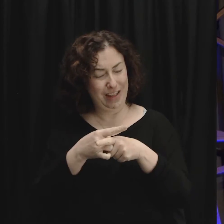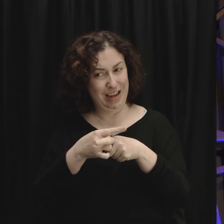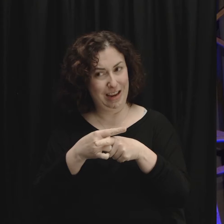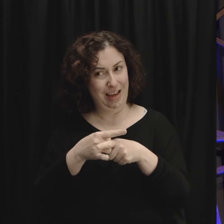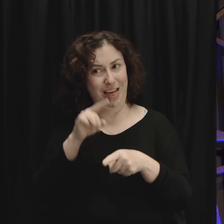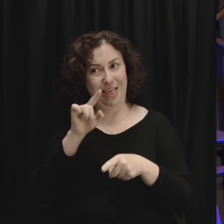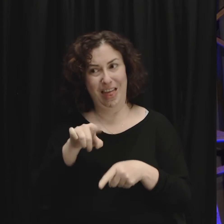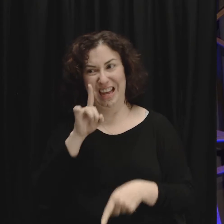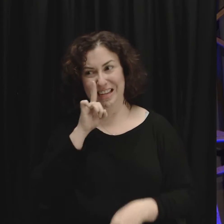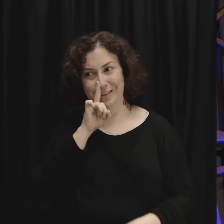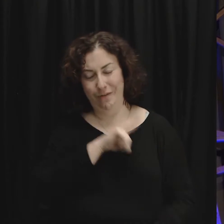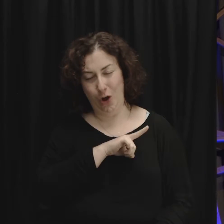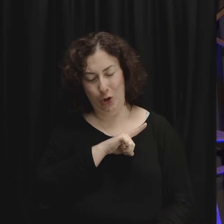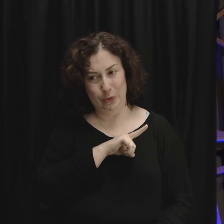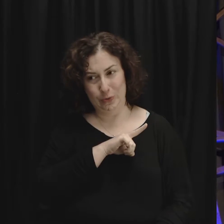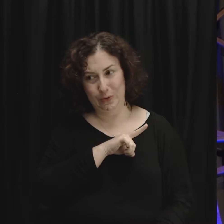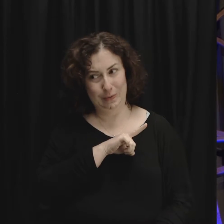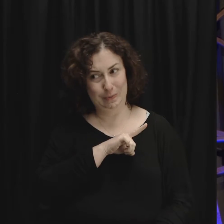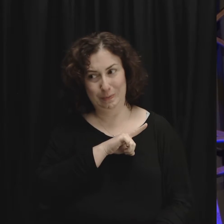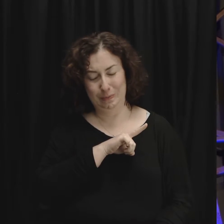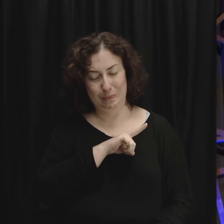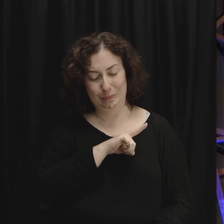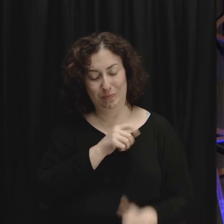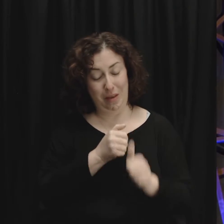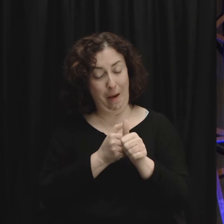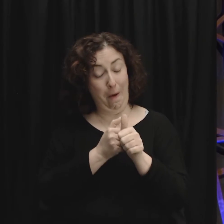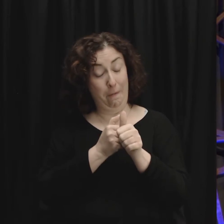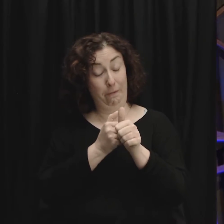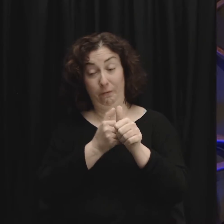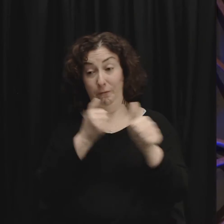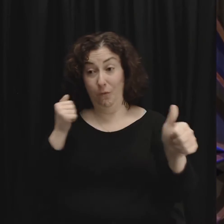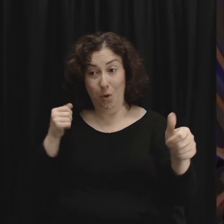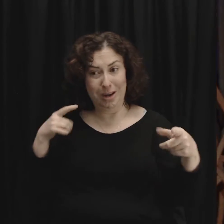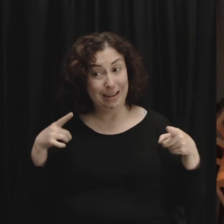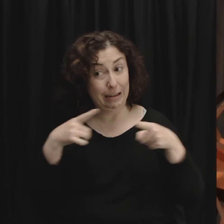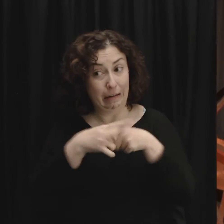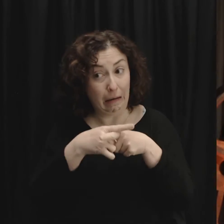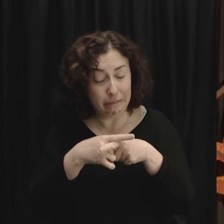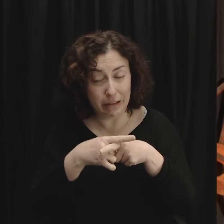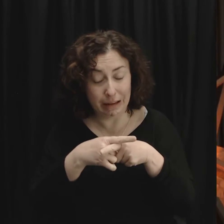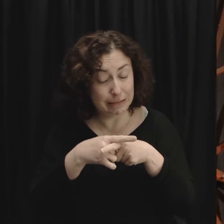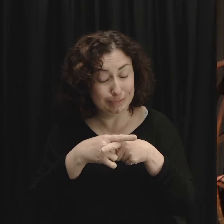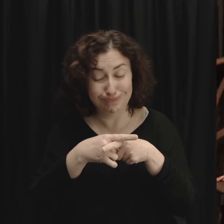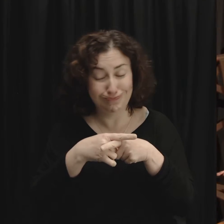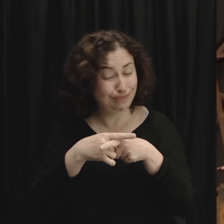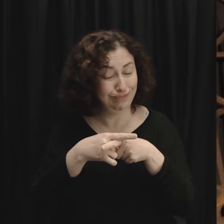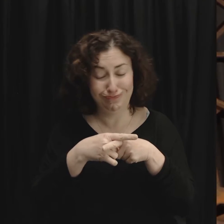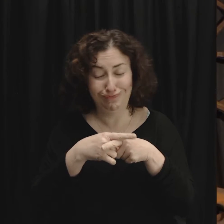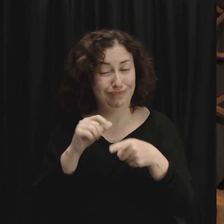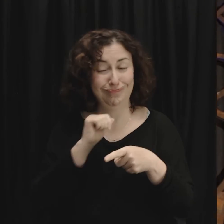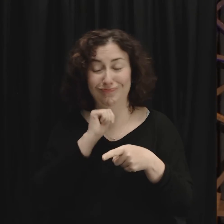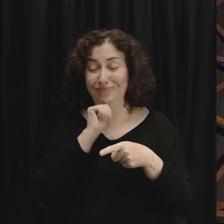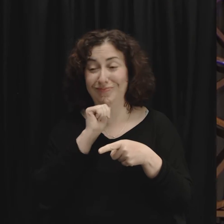peacemaking running away from conflict avoiding conflict is not making peace at all it is false